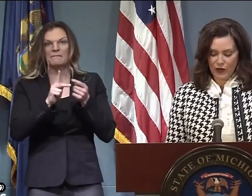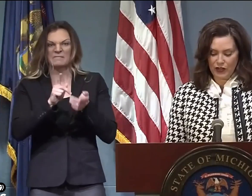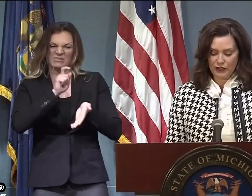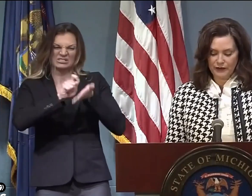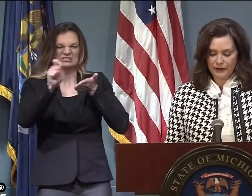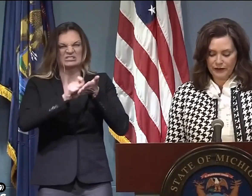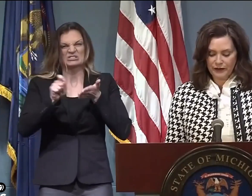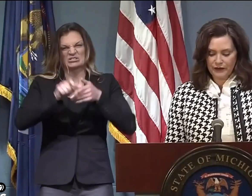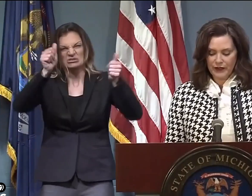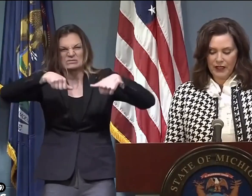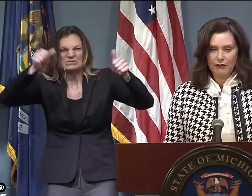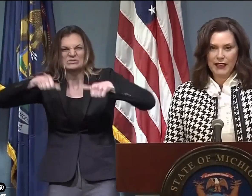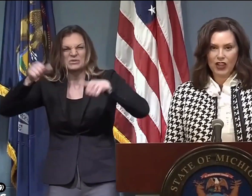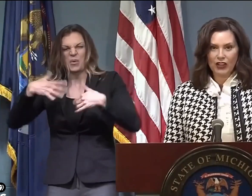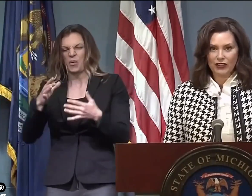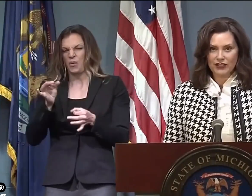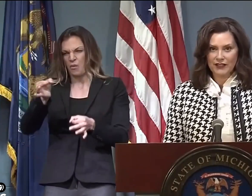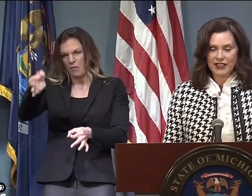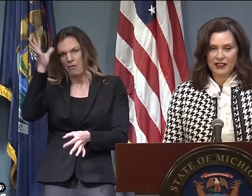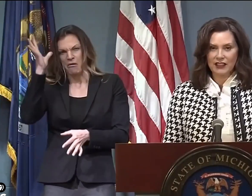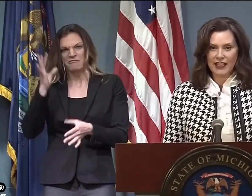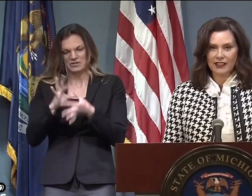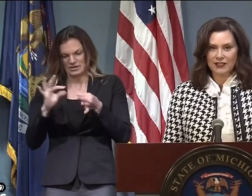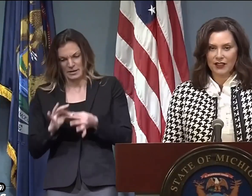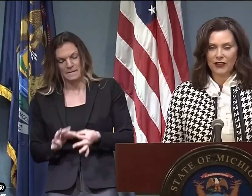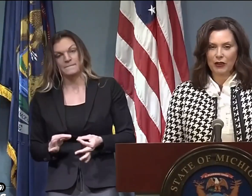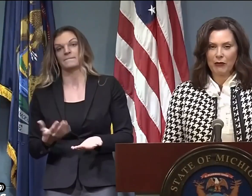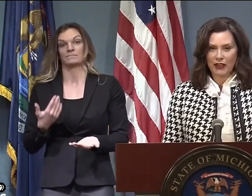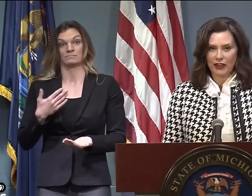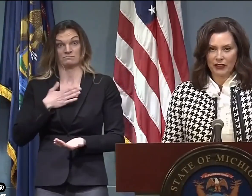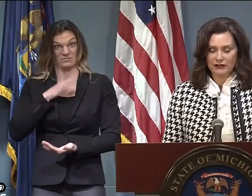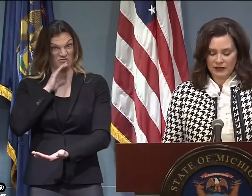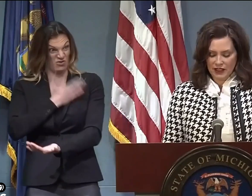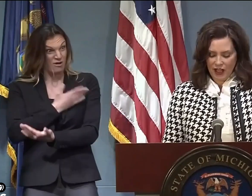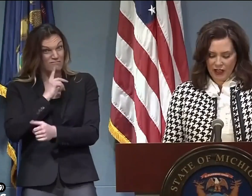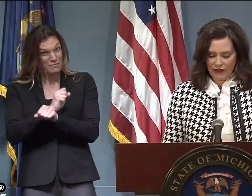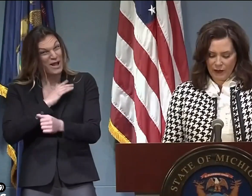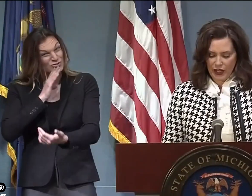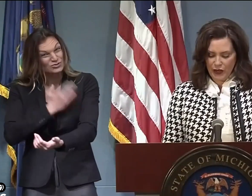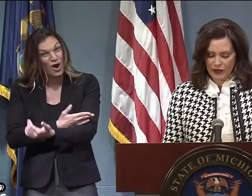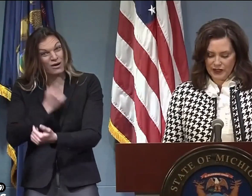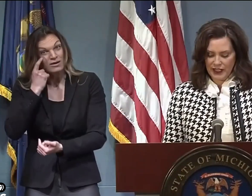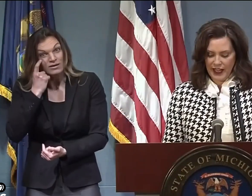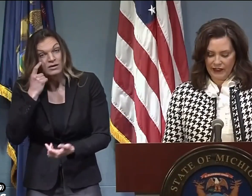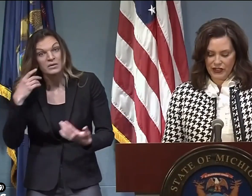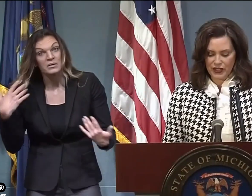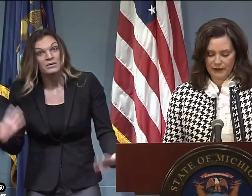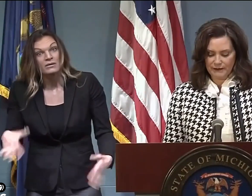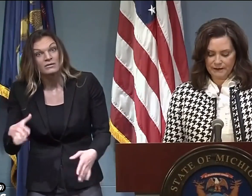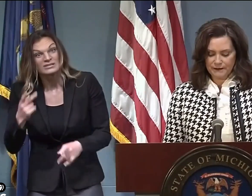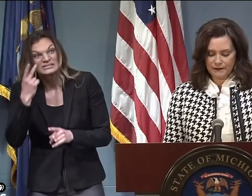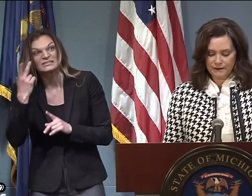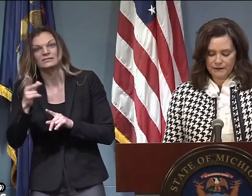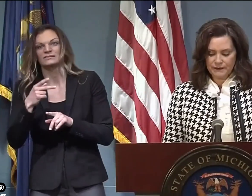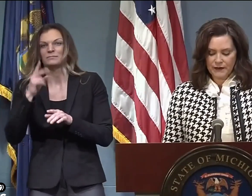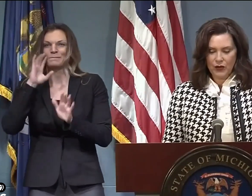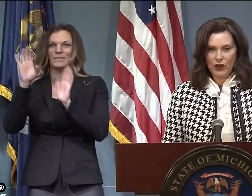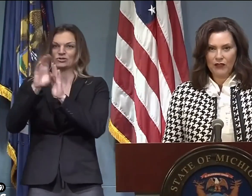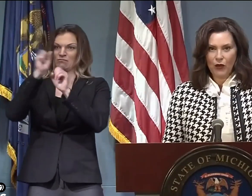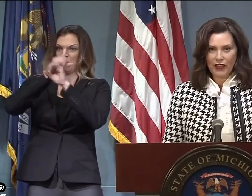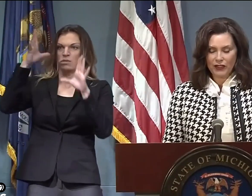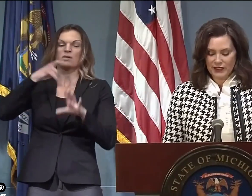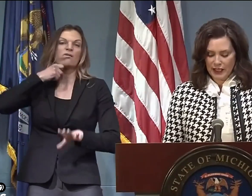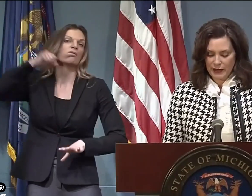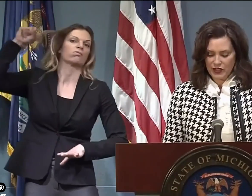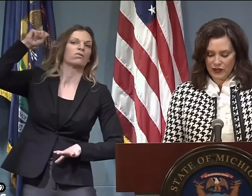response to my stay home, stay safe order. My daughters have seen the likeness of their mother hung from a noose